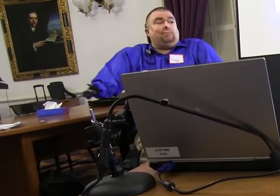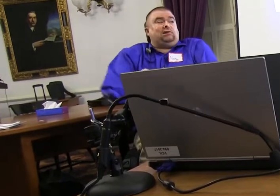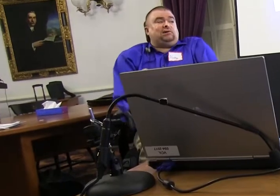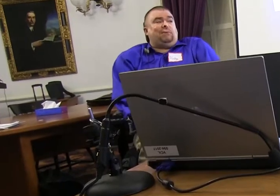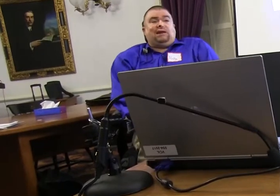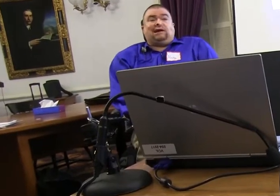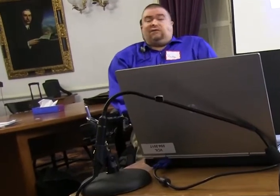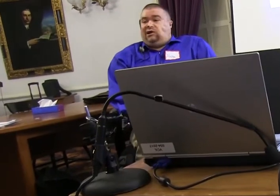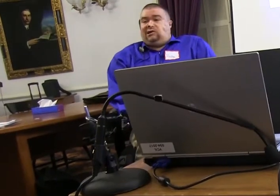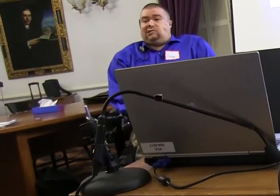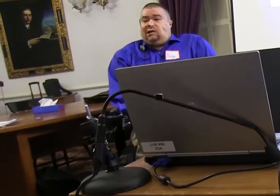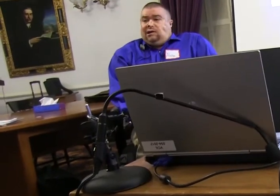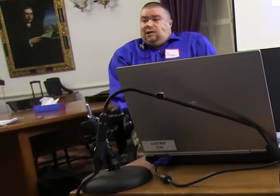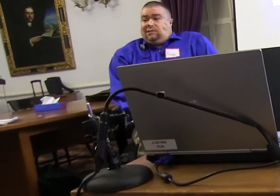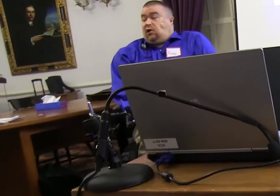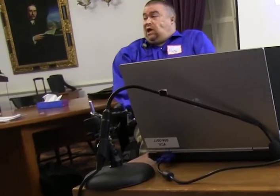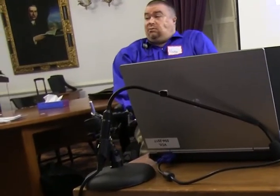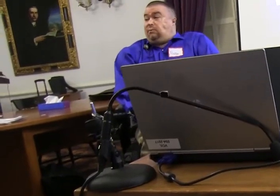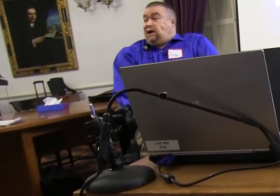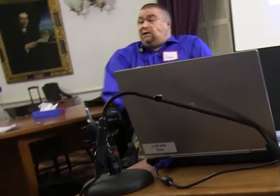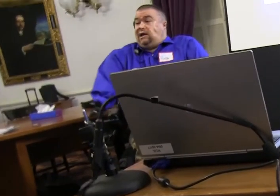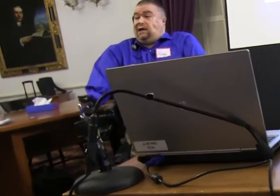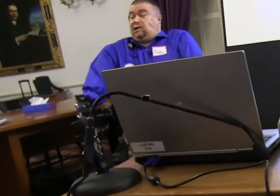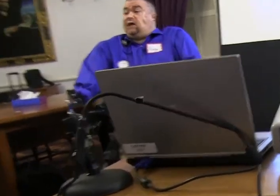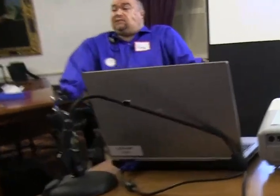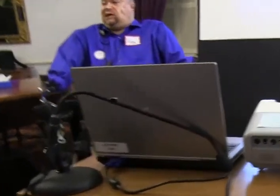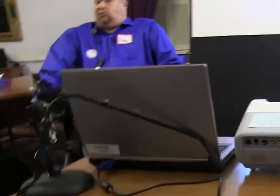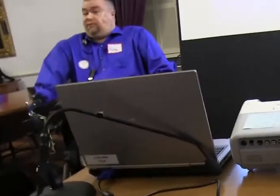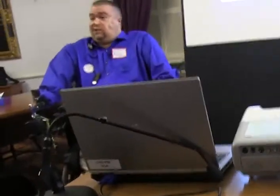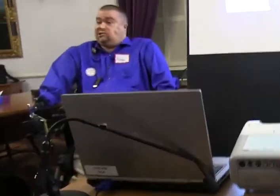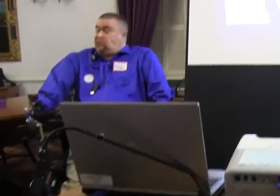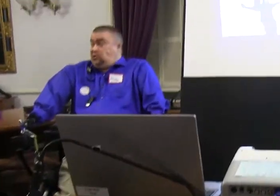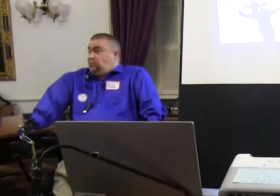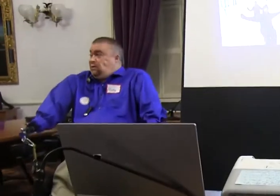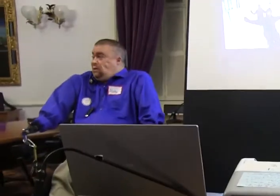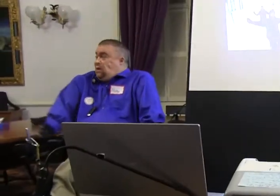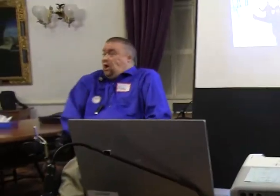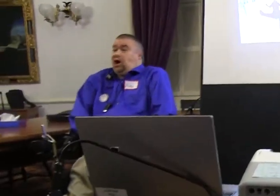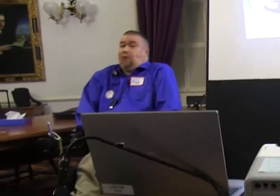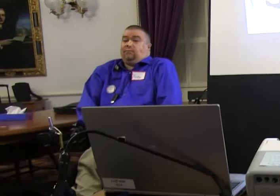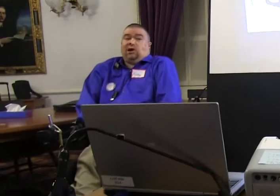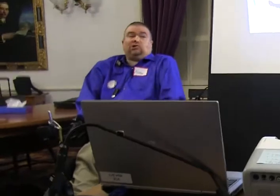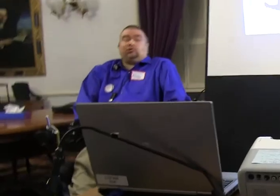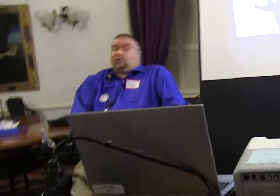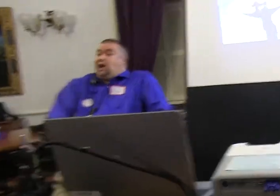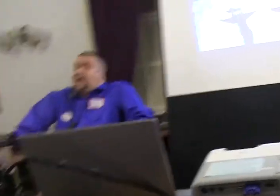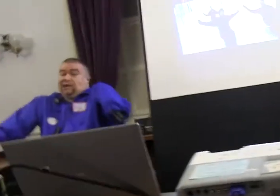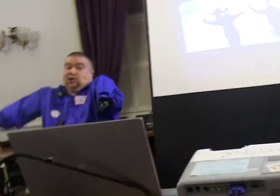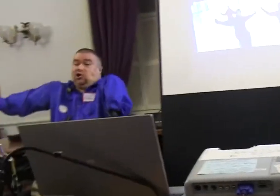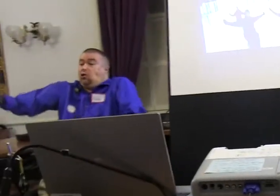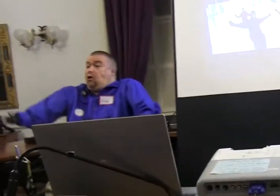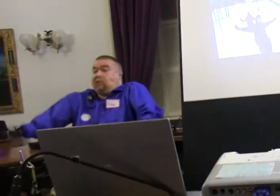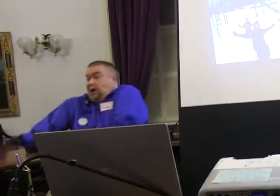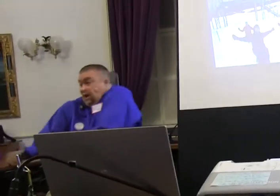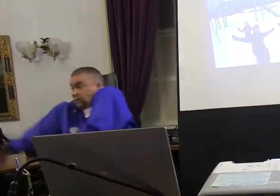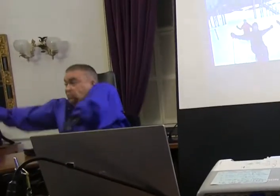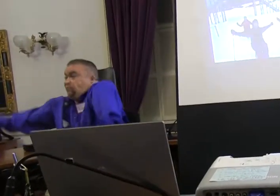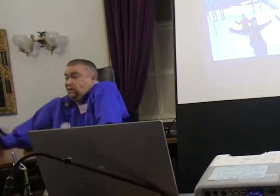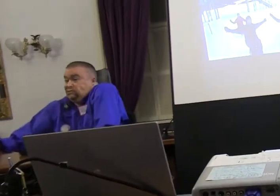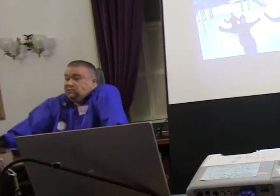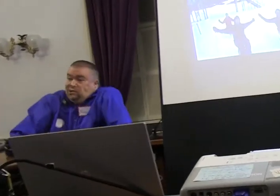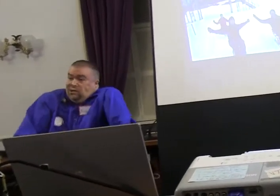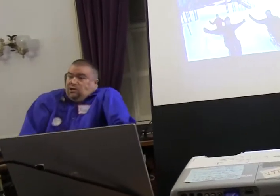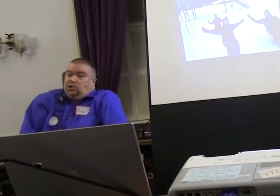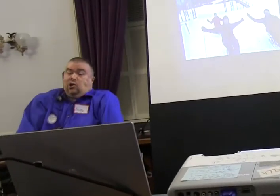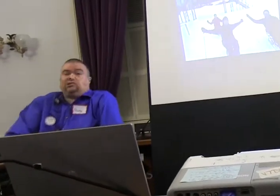do and participate in activities. They're able-bodied and non-disabled friends can do. I showed you kayaking. You can go on kayaking